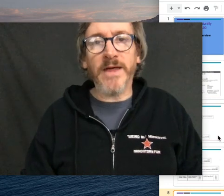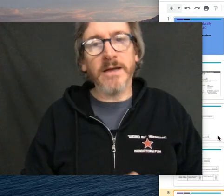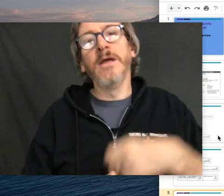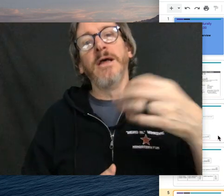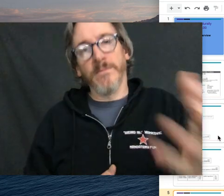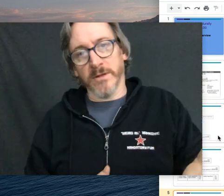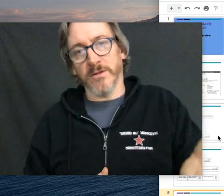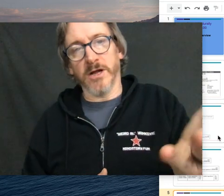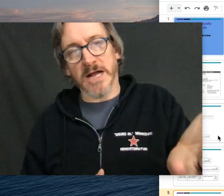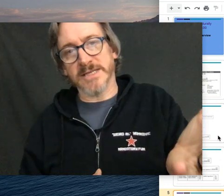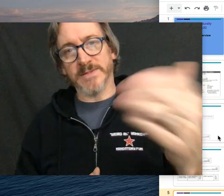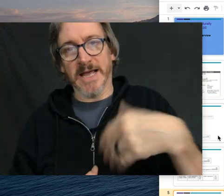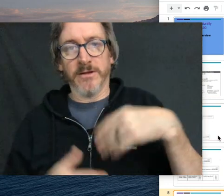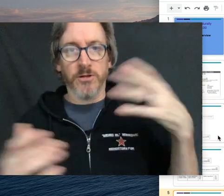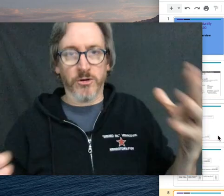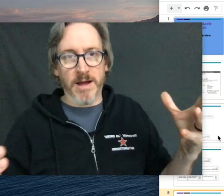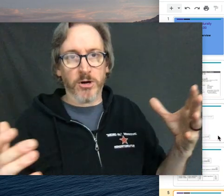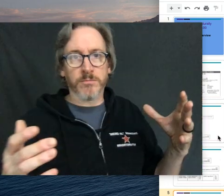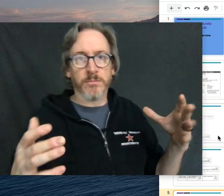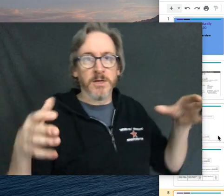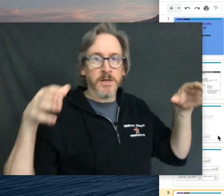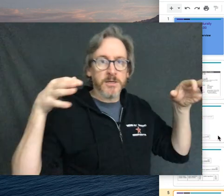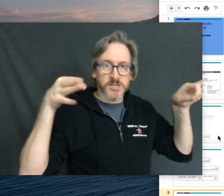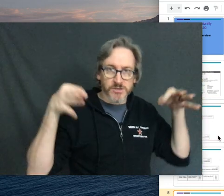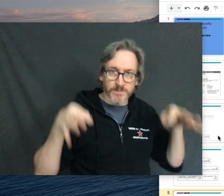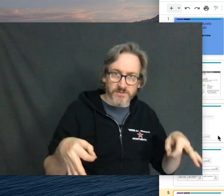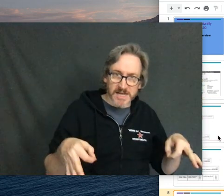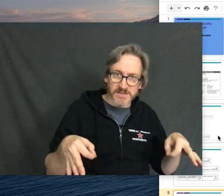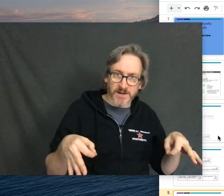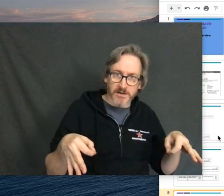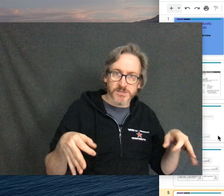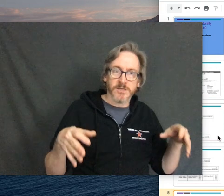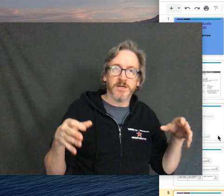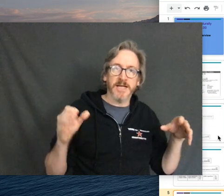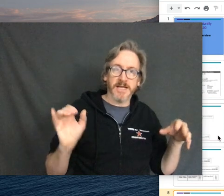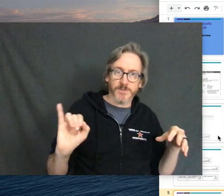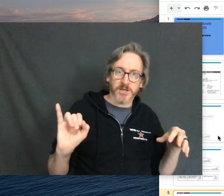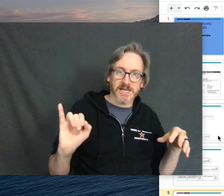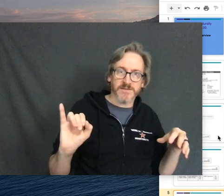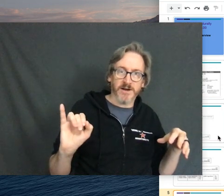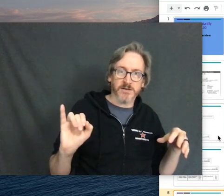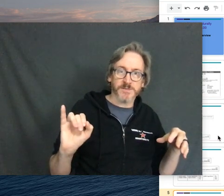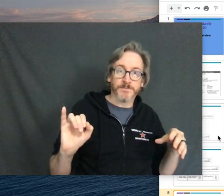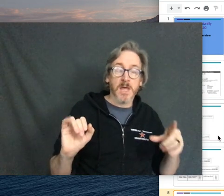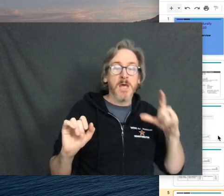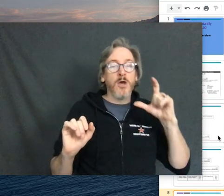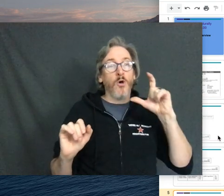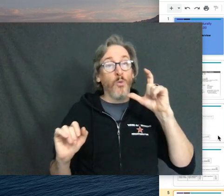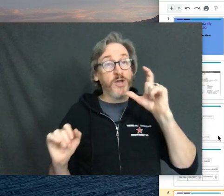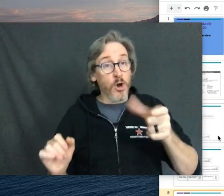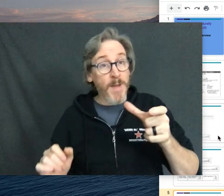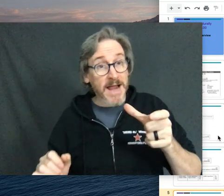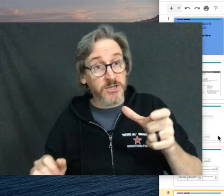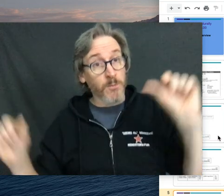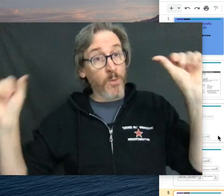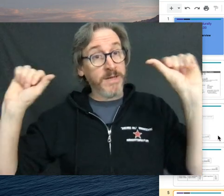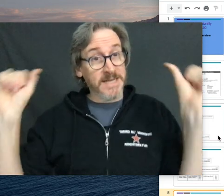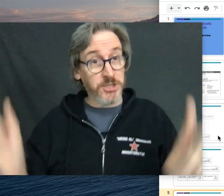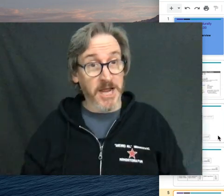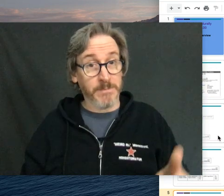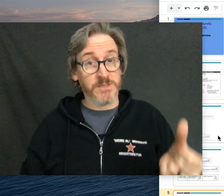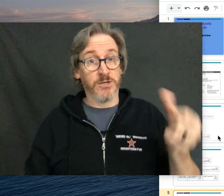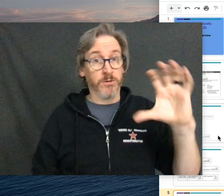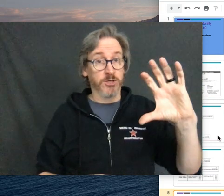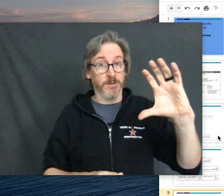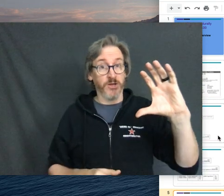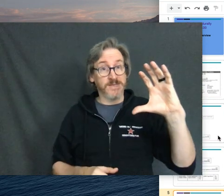And then the concepts again, the grammar, descriptive classifiers, instrument classifiers. We go back to, remember when we